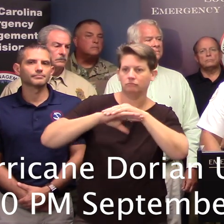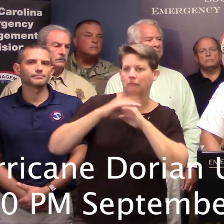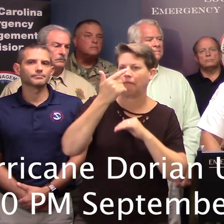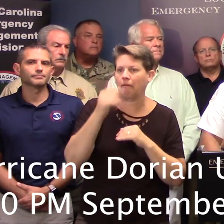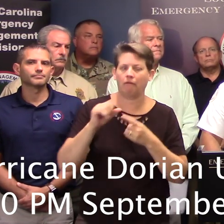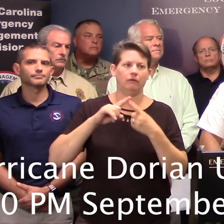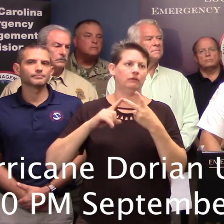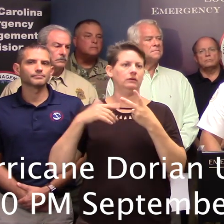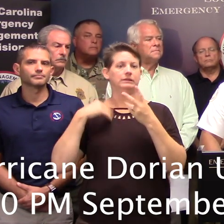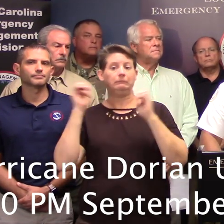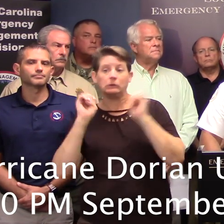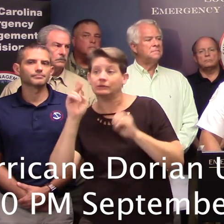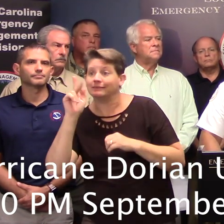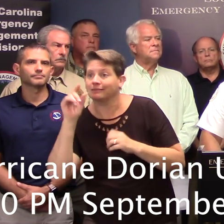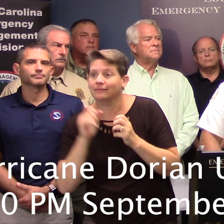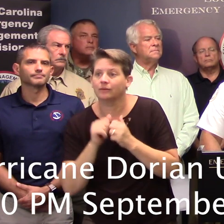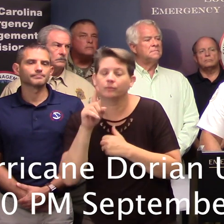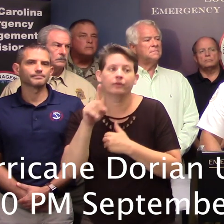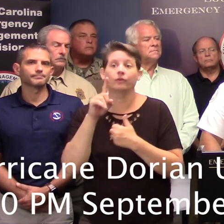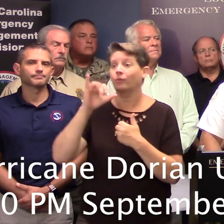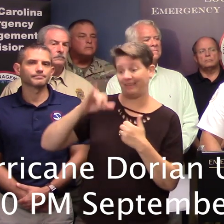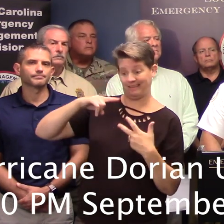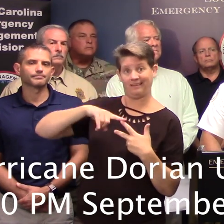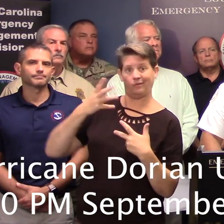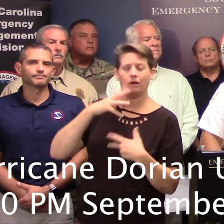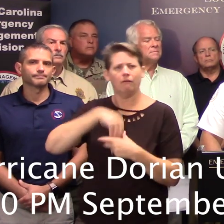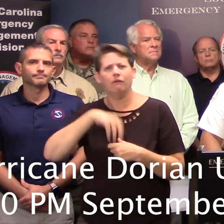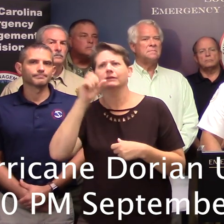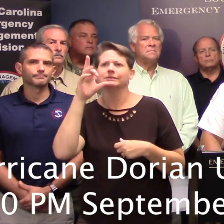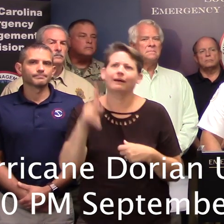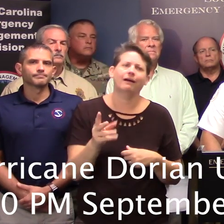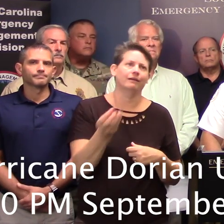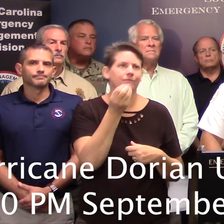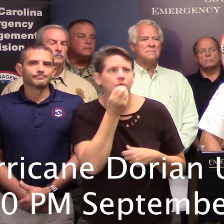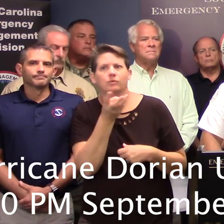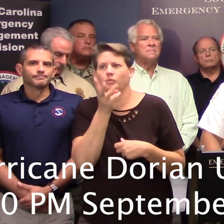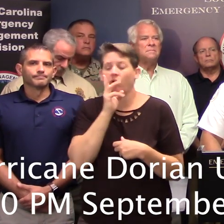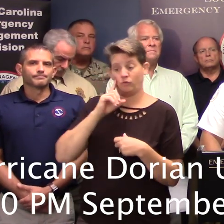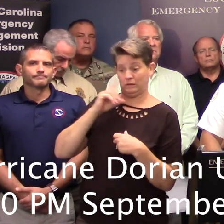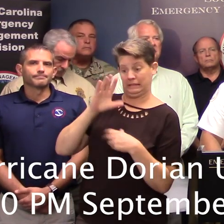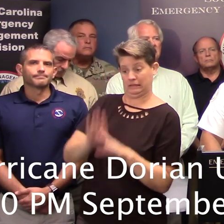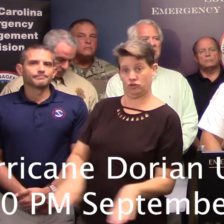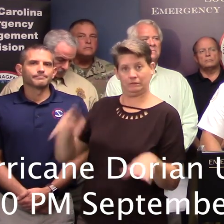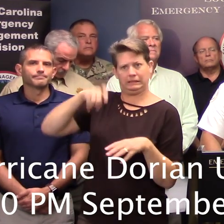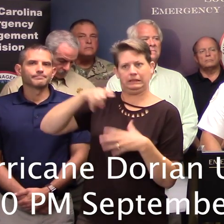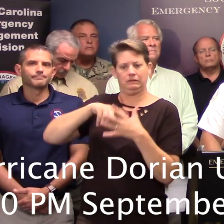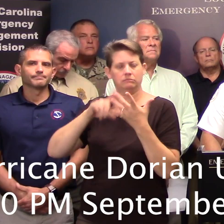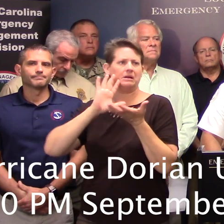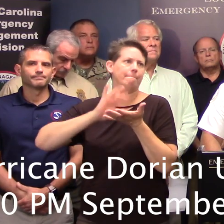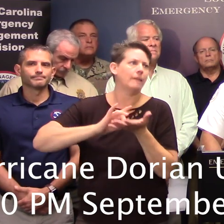We an emergency kit that includes snacks, foods, water, care items for kids, medication,